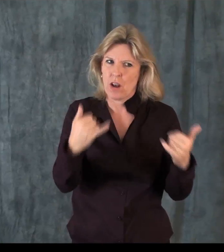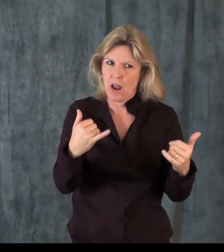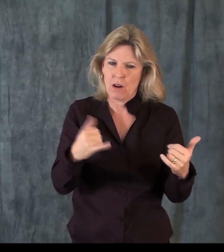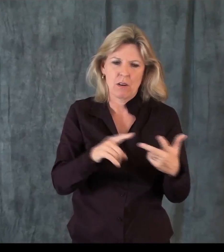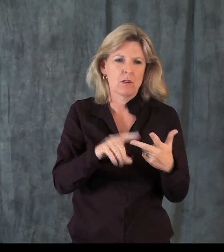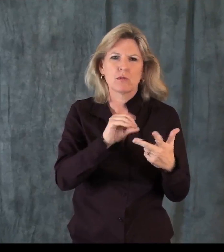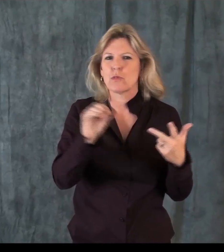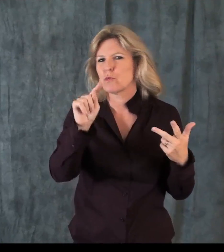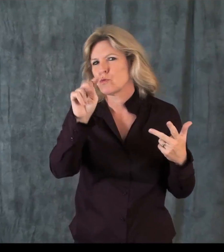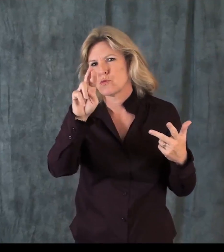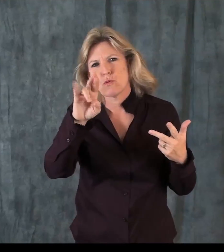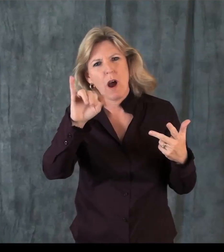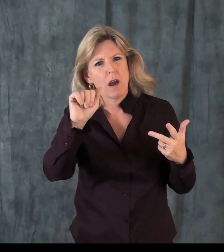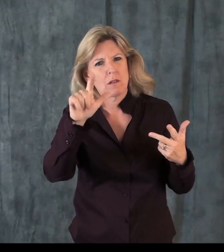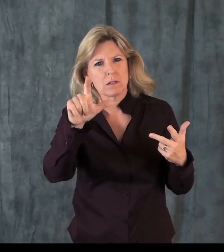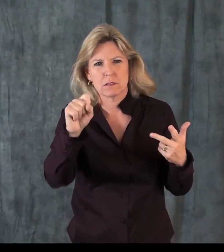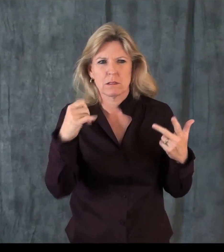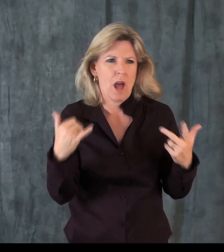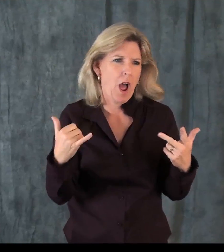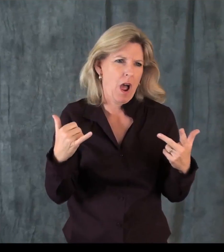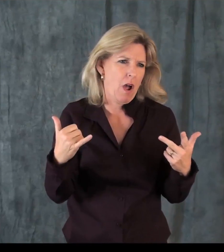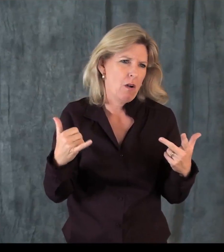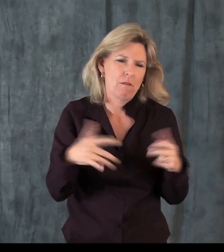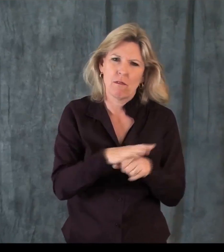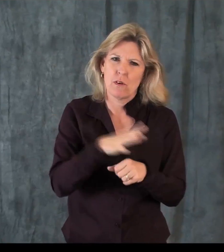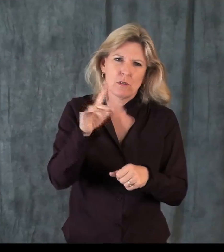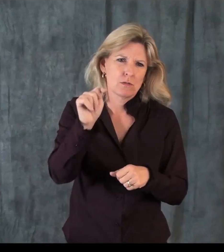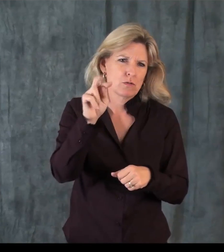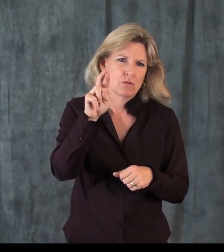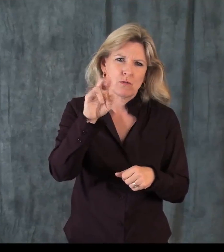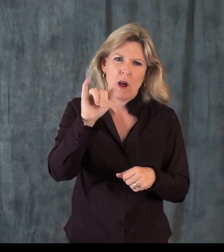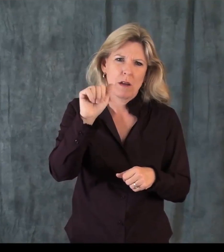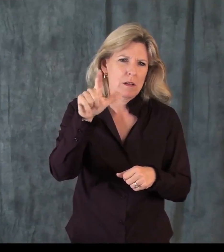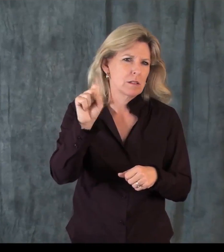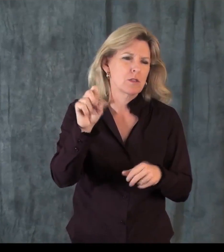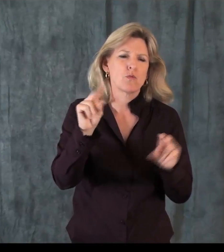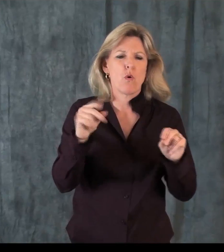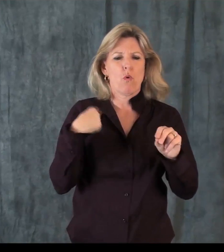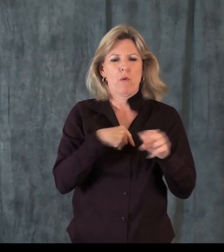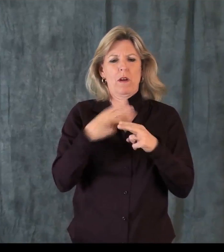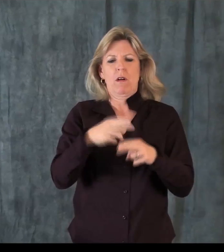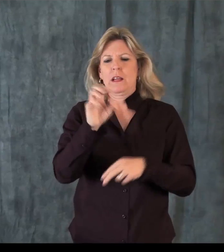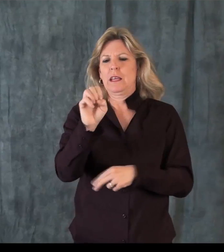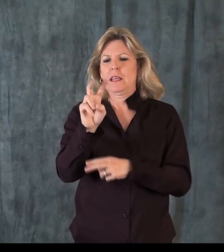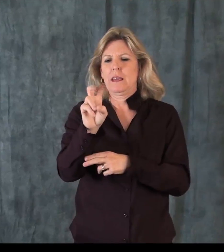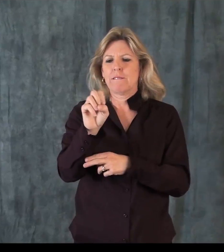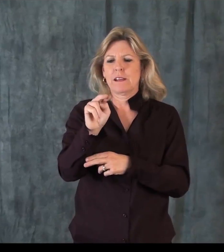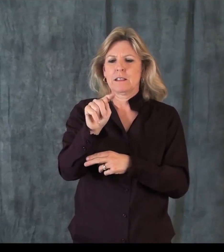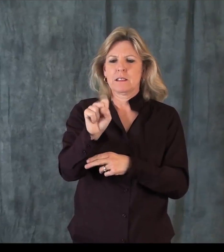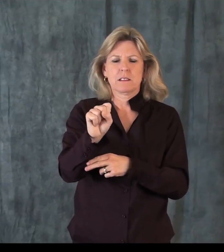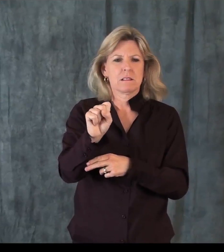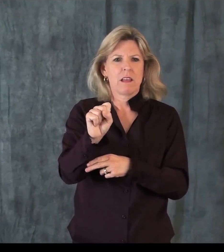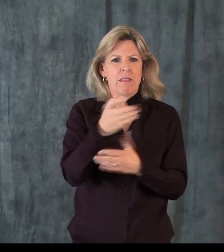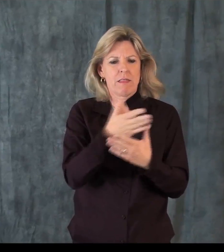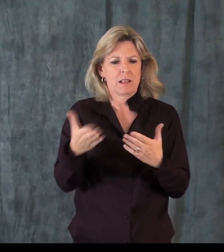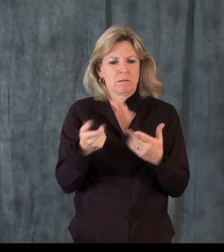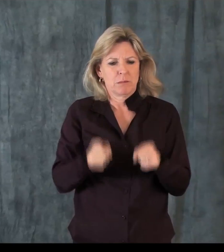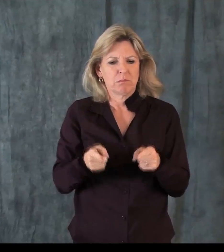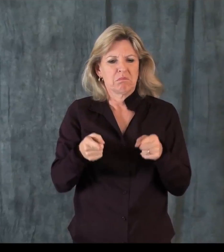in nature. So that's something that we are making sure it's not done through VRI. So no full trials can be accessed through VRI services. In fact,